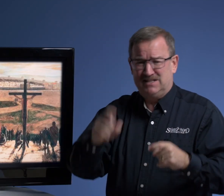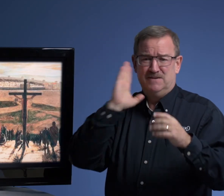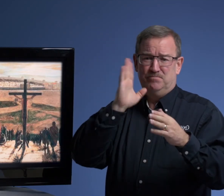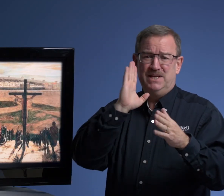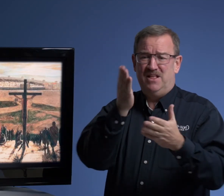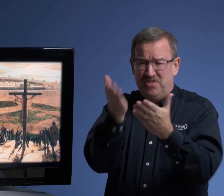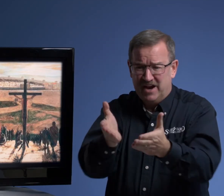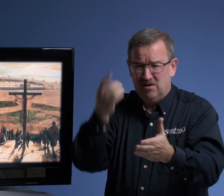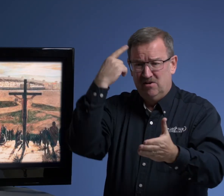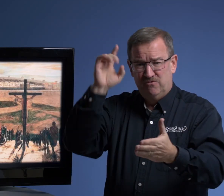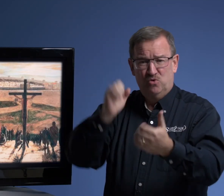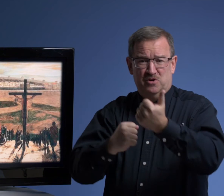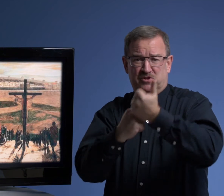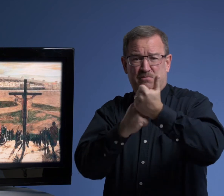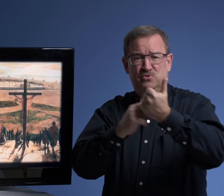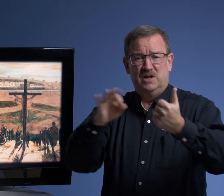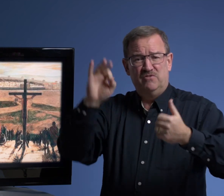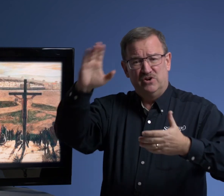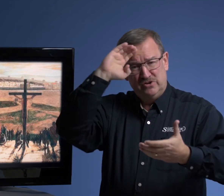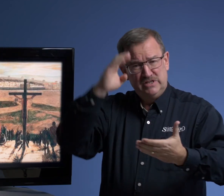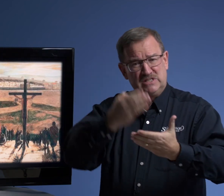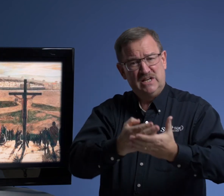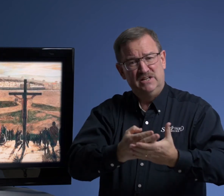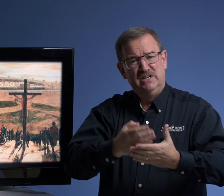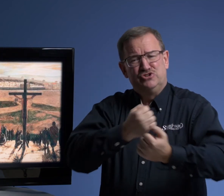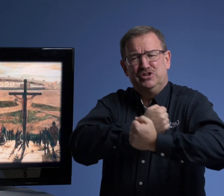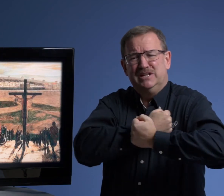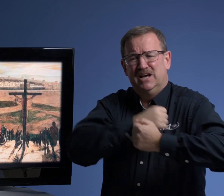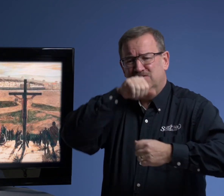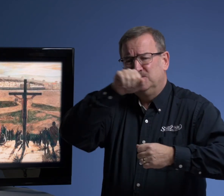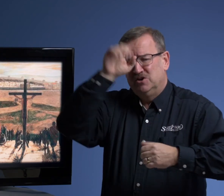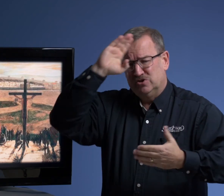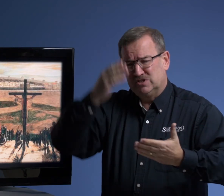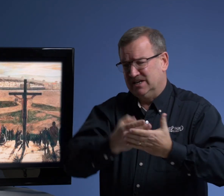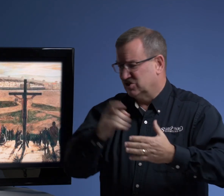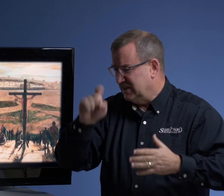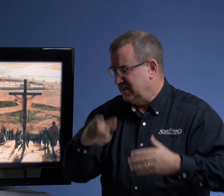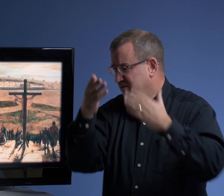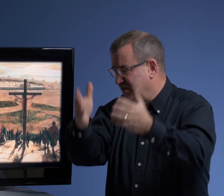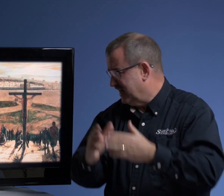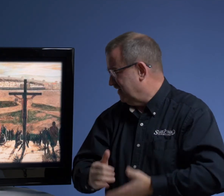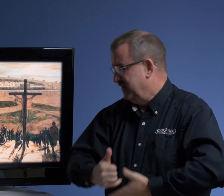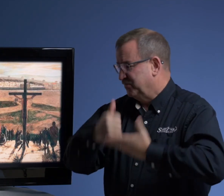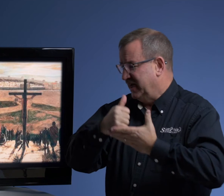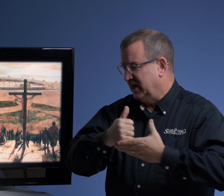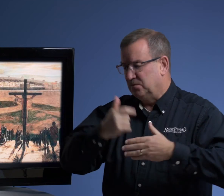be there for the support of her son. She loved her son. She needed to be there to help